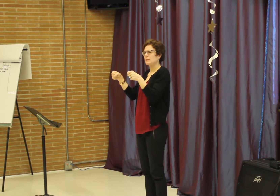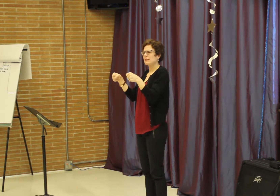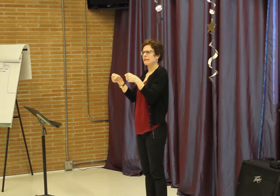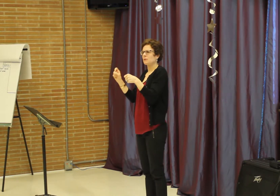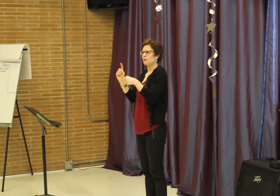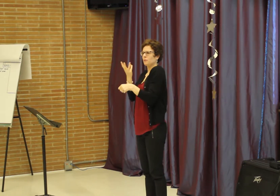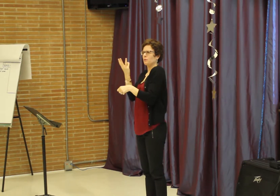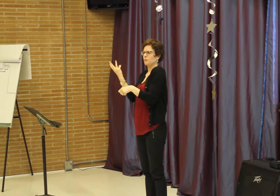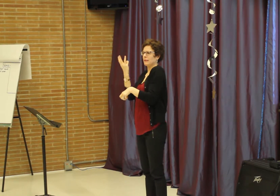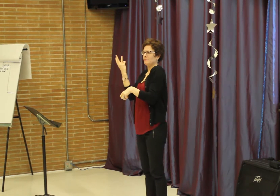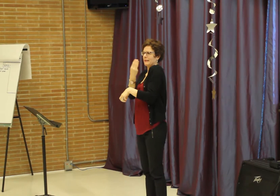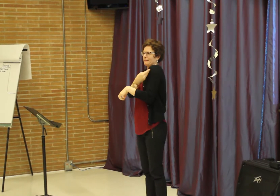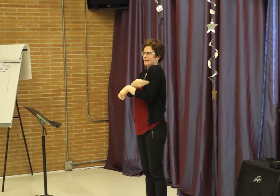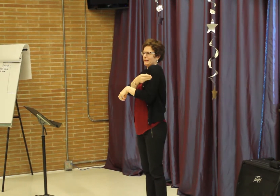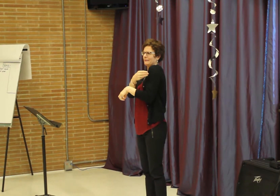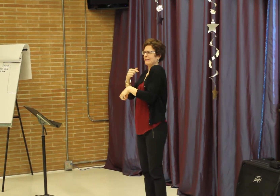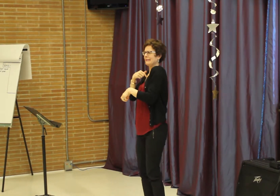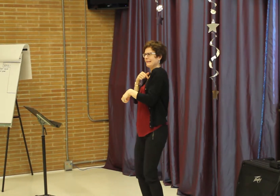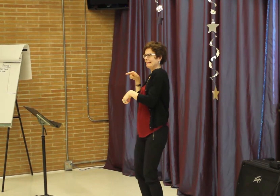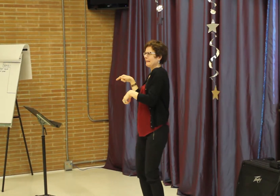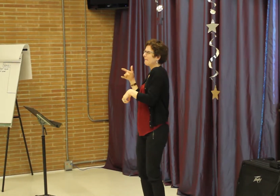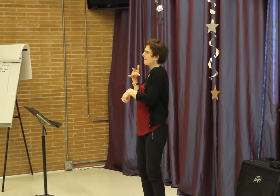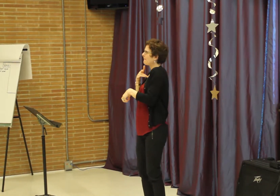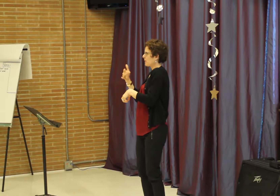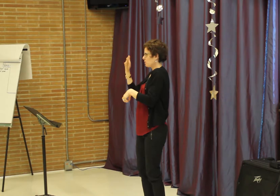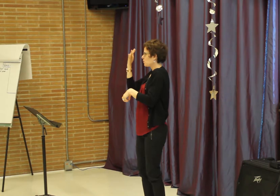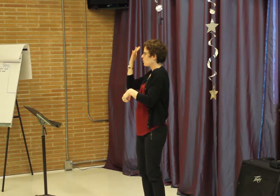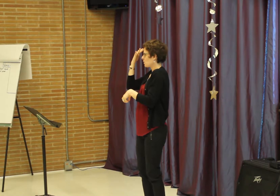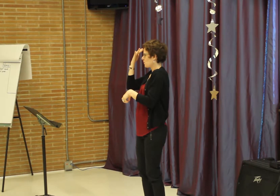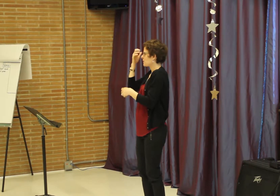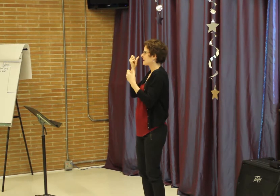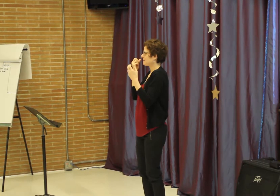I have a deaf friend who works in Winnipeg, Manitoba, who is a linguist herself.